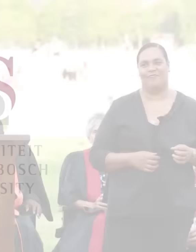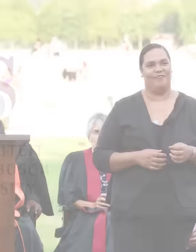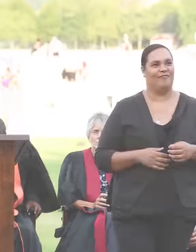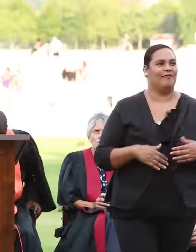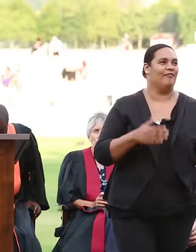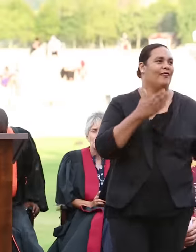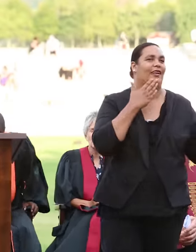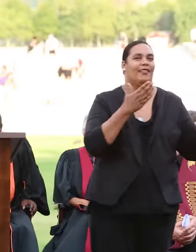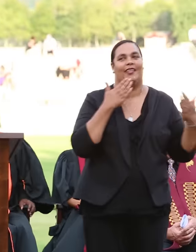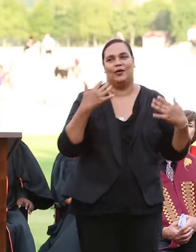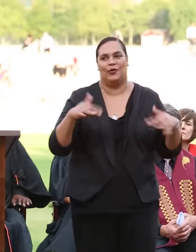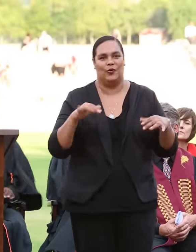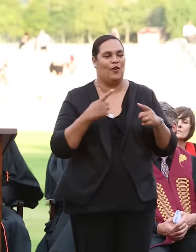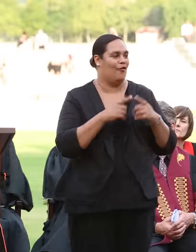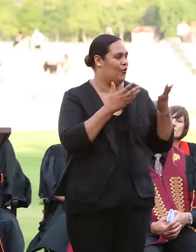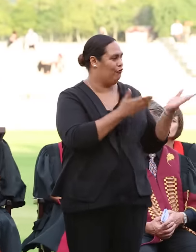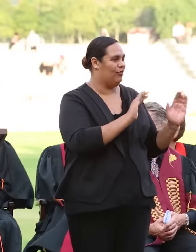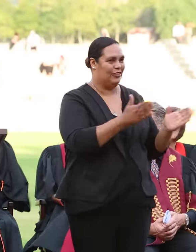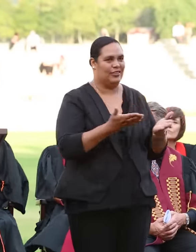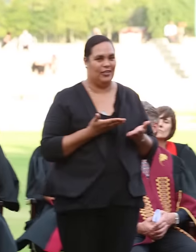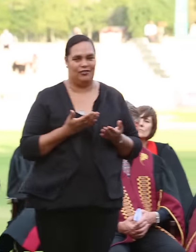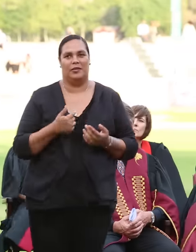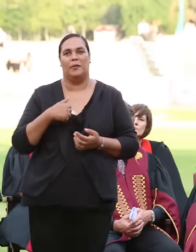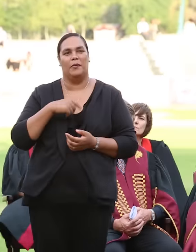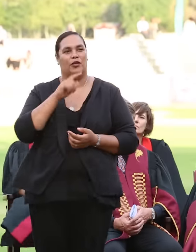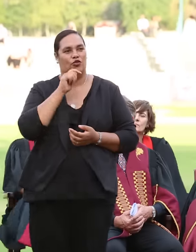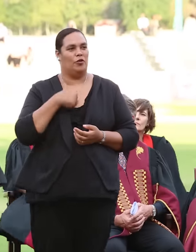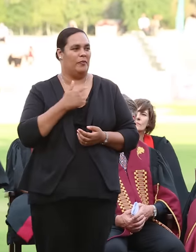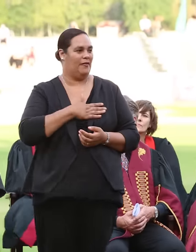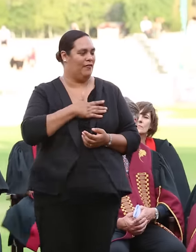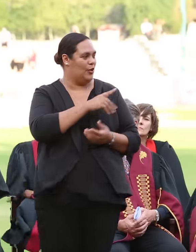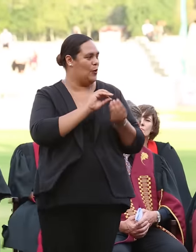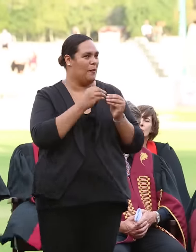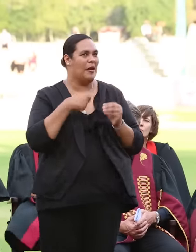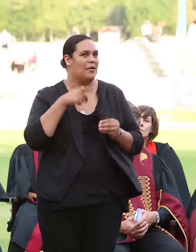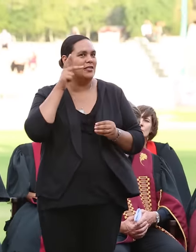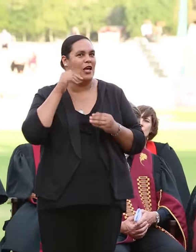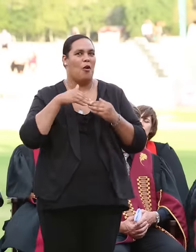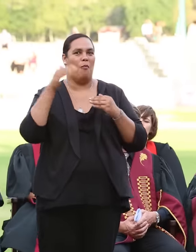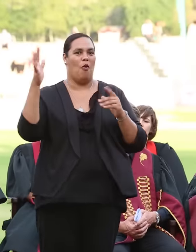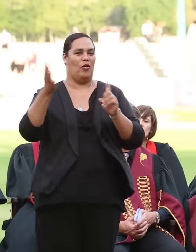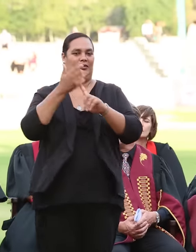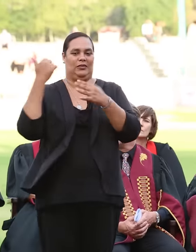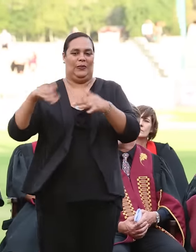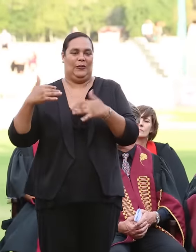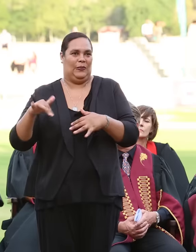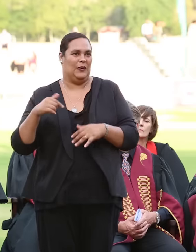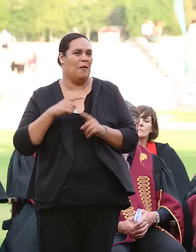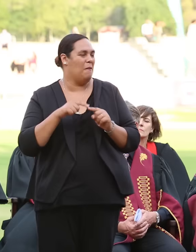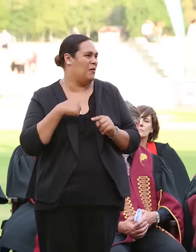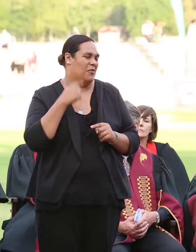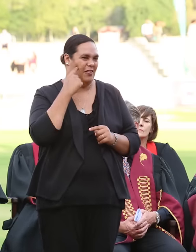Thank you so much for that introduction. I really feel like you made me sound far more accomplished than I think I might be,